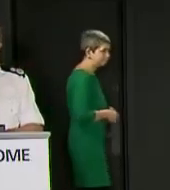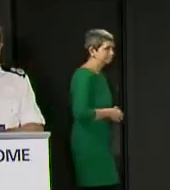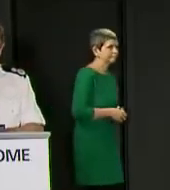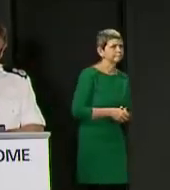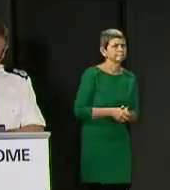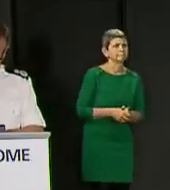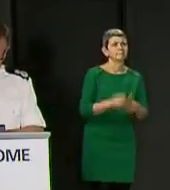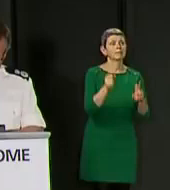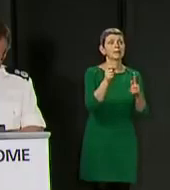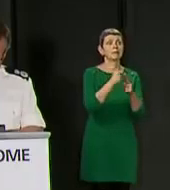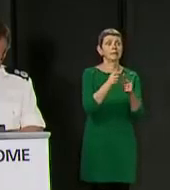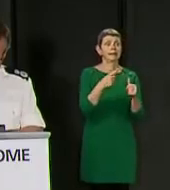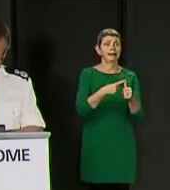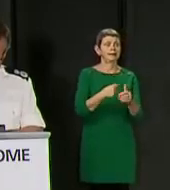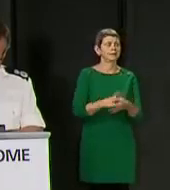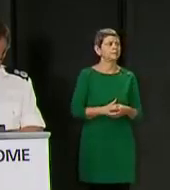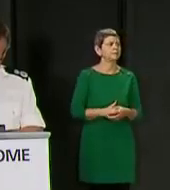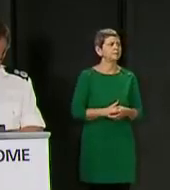PA.